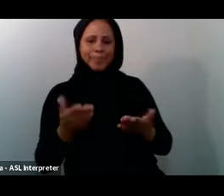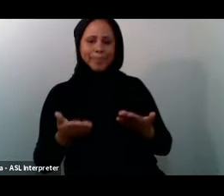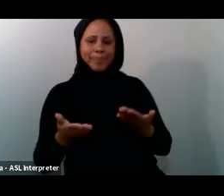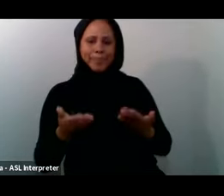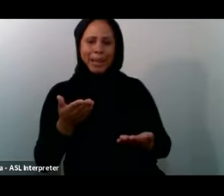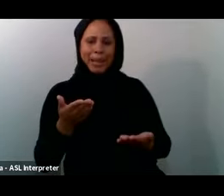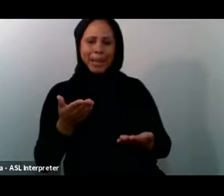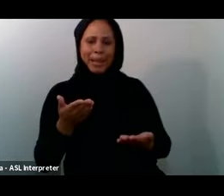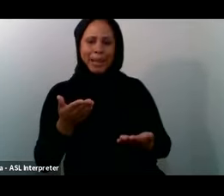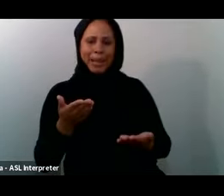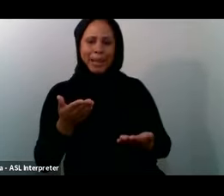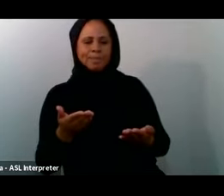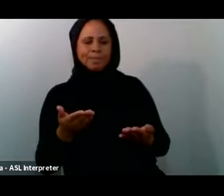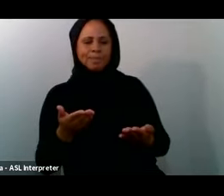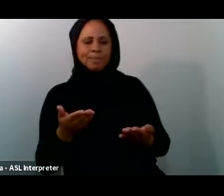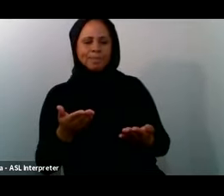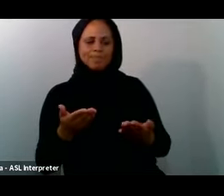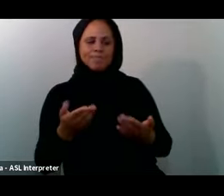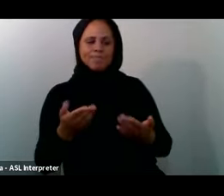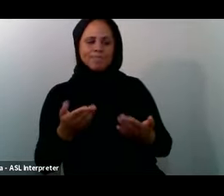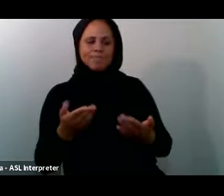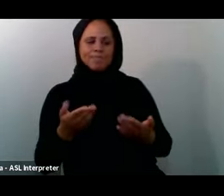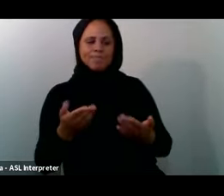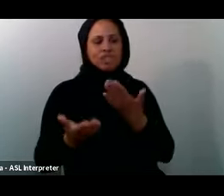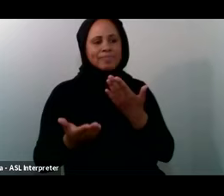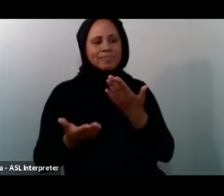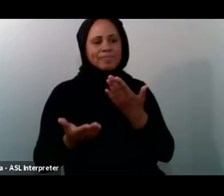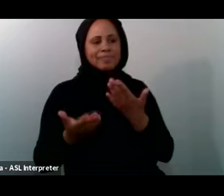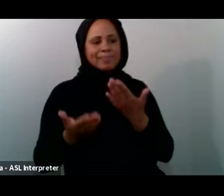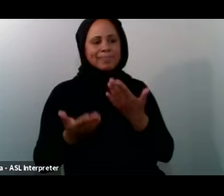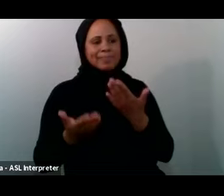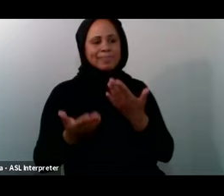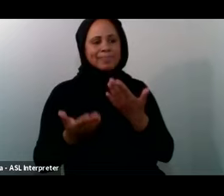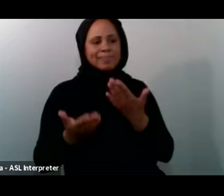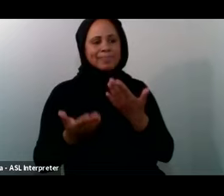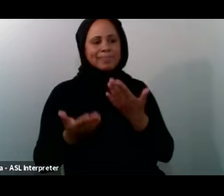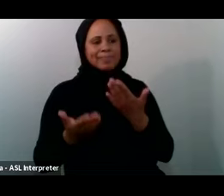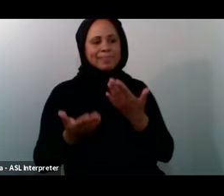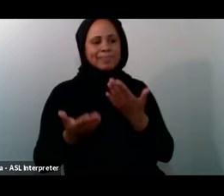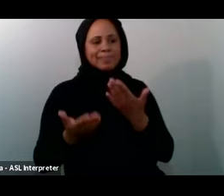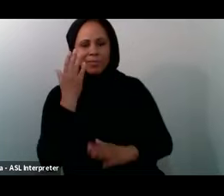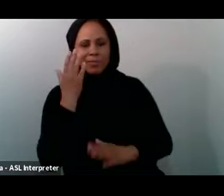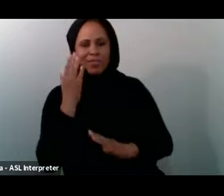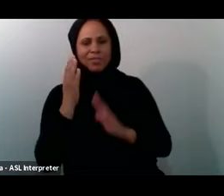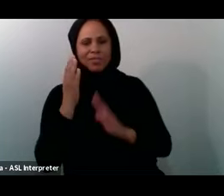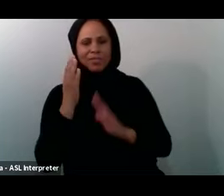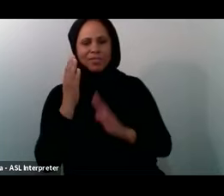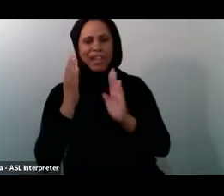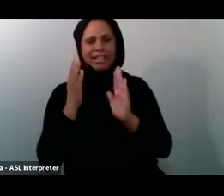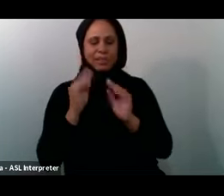Challenged Those who may be You know Facing even more Difficulty than